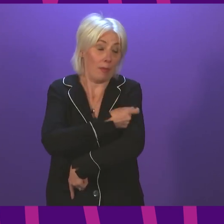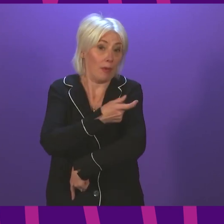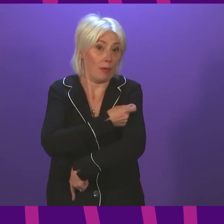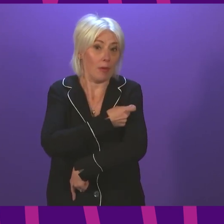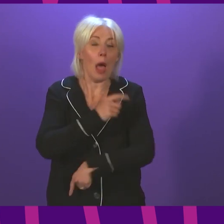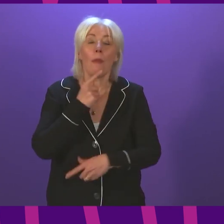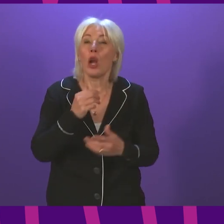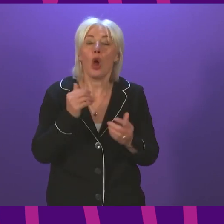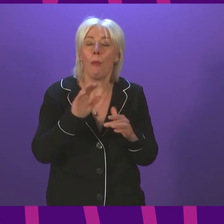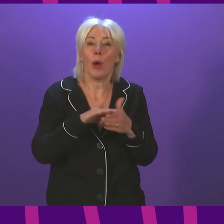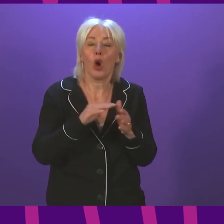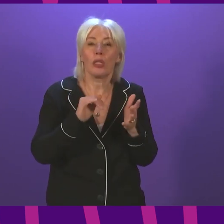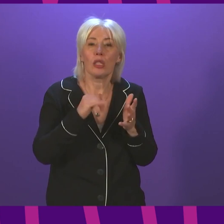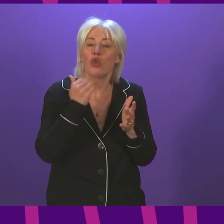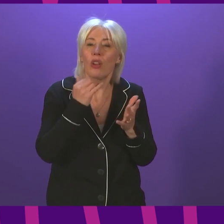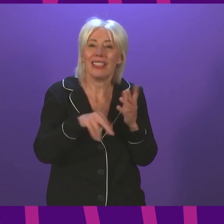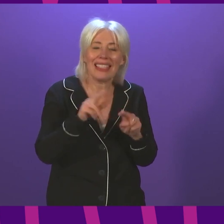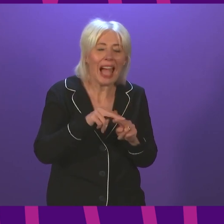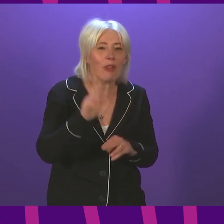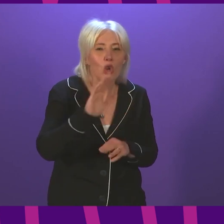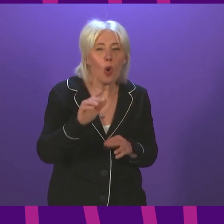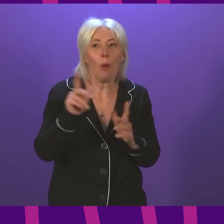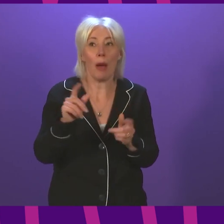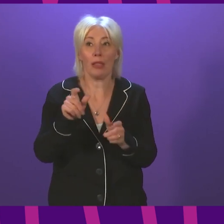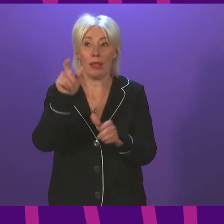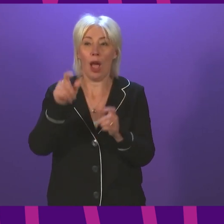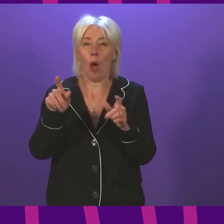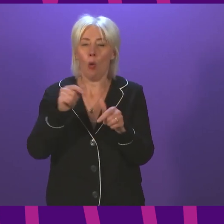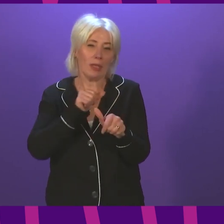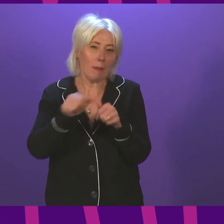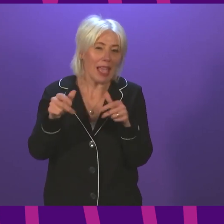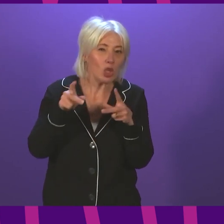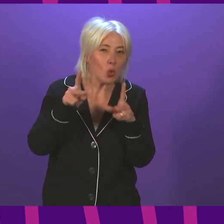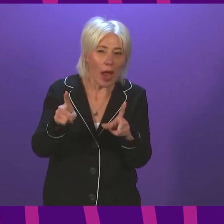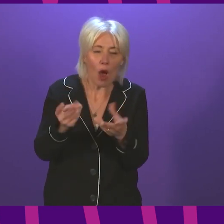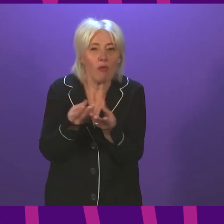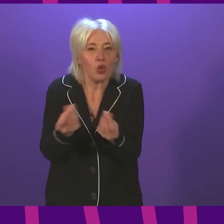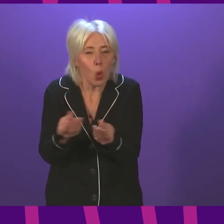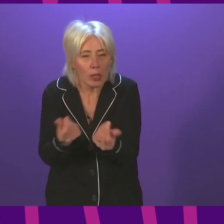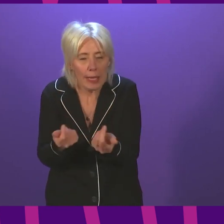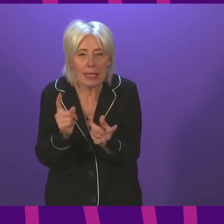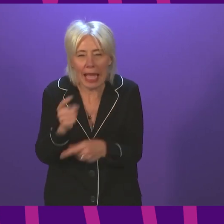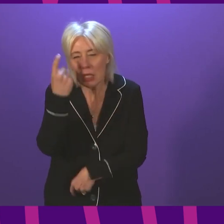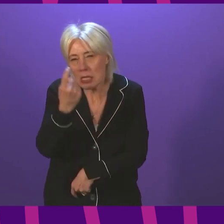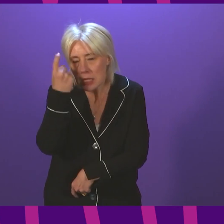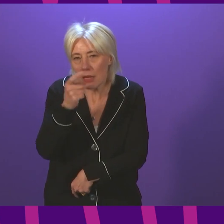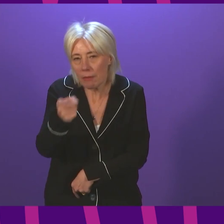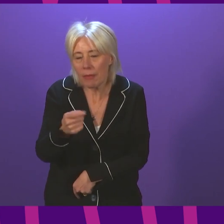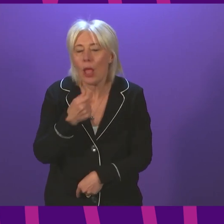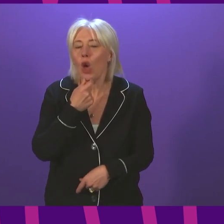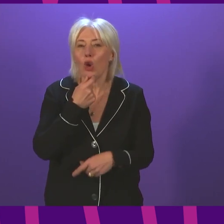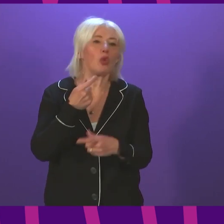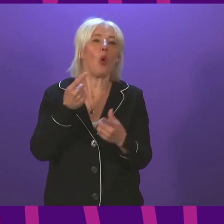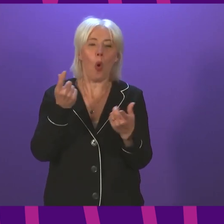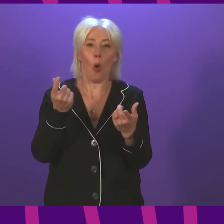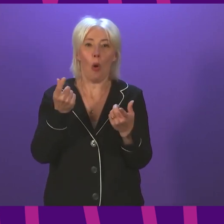by staff shortages. They're driven by considerations of the most effective use of resources. So when we are at a point as